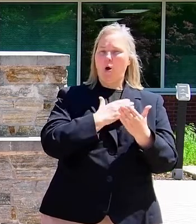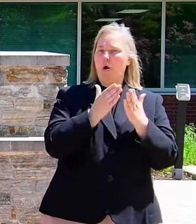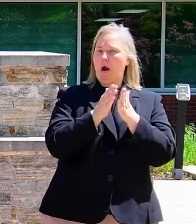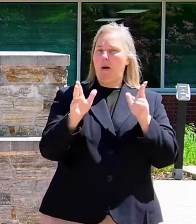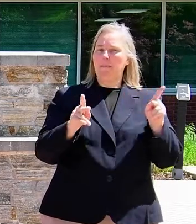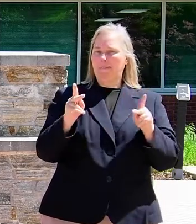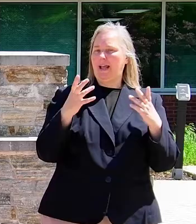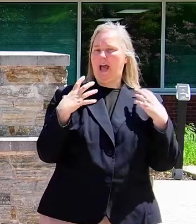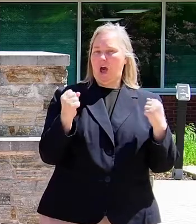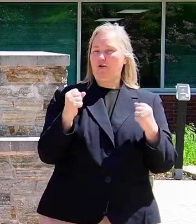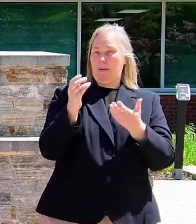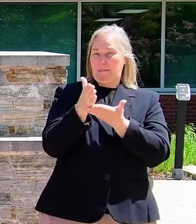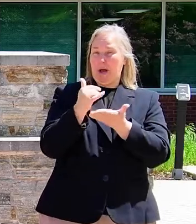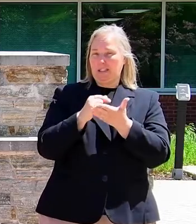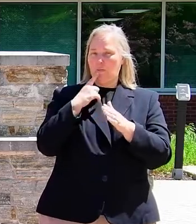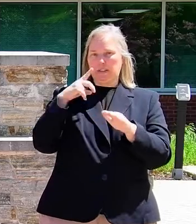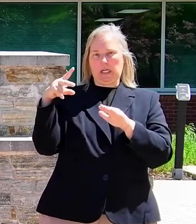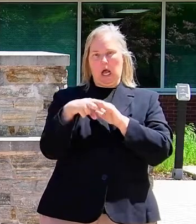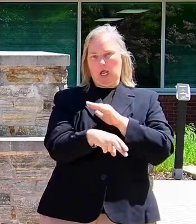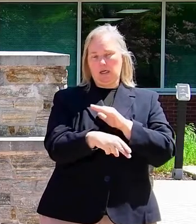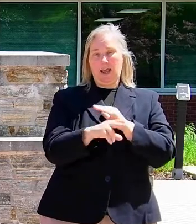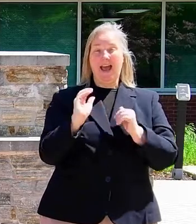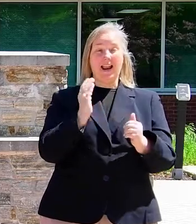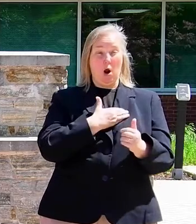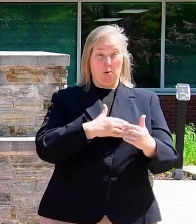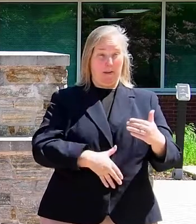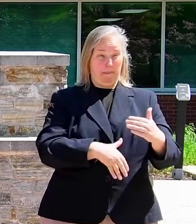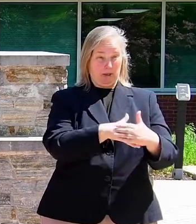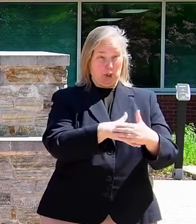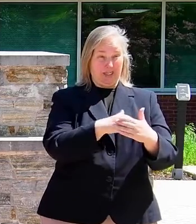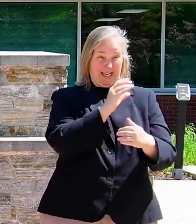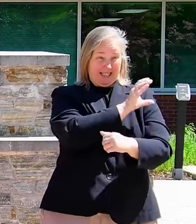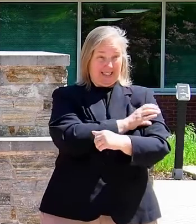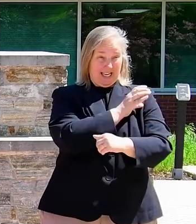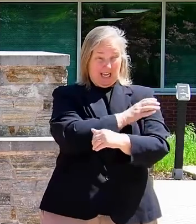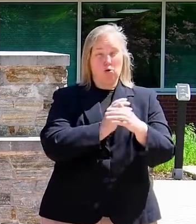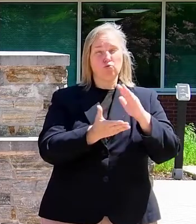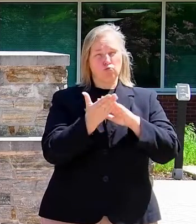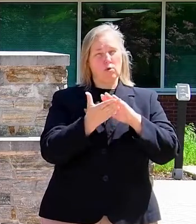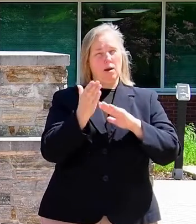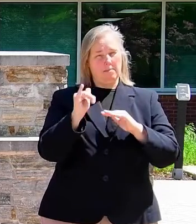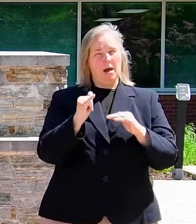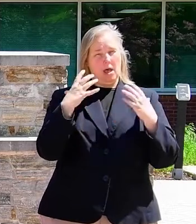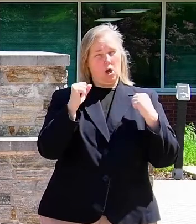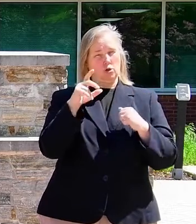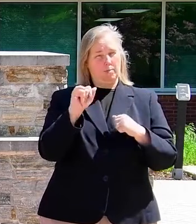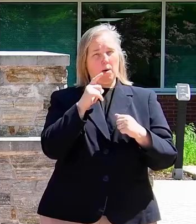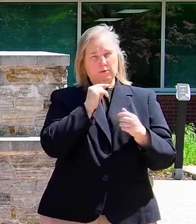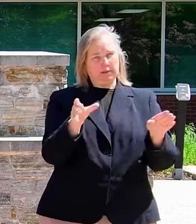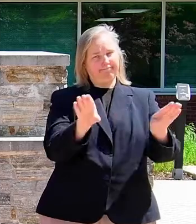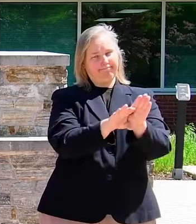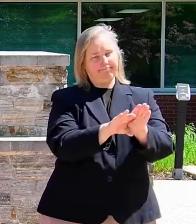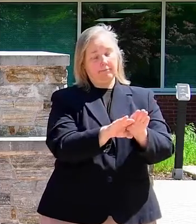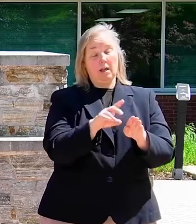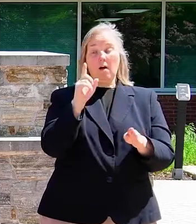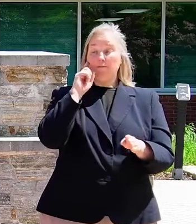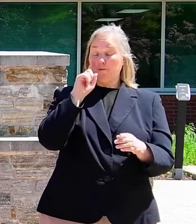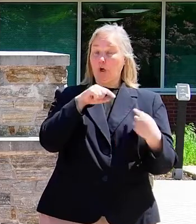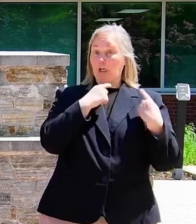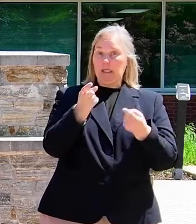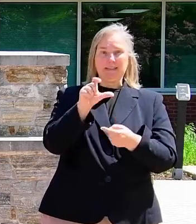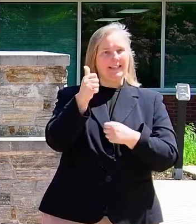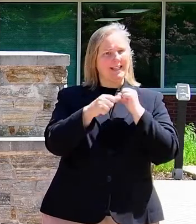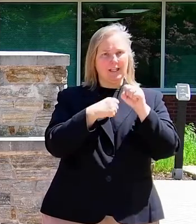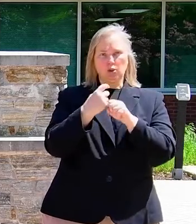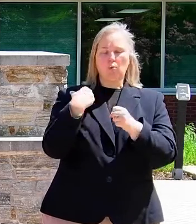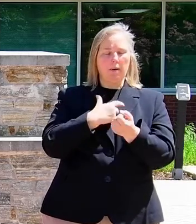health budget had been cut, and our maternity clinic run by the health department at that time was shut down. For 10 years, we've